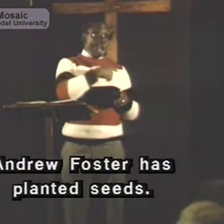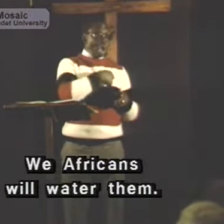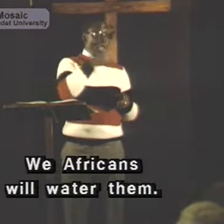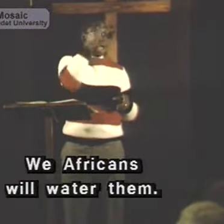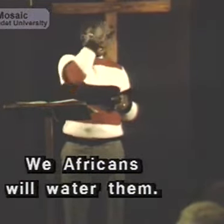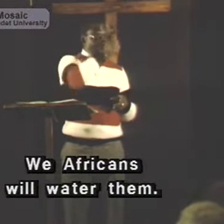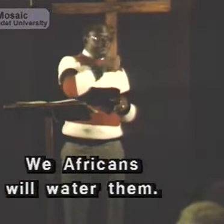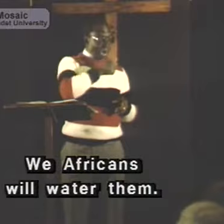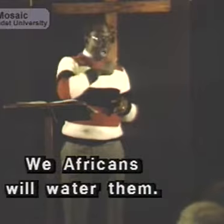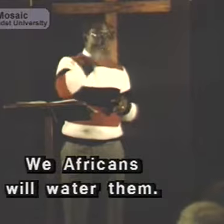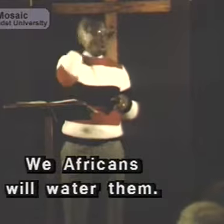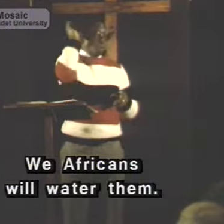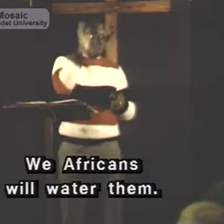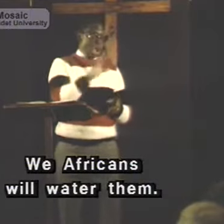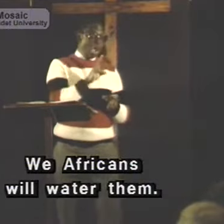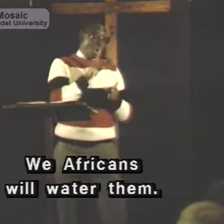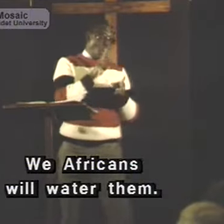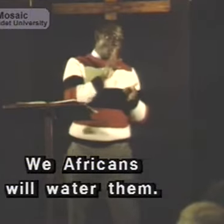We Africans will water them.